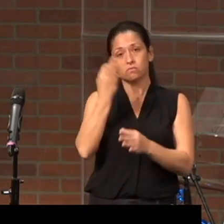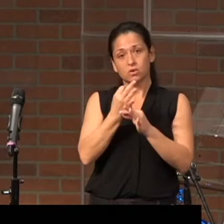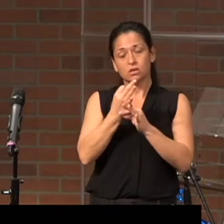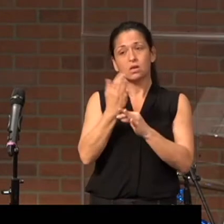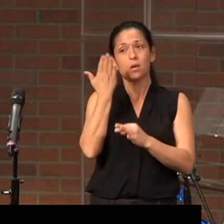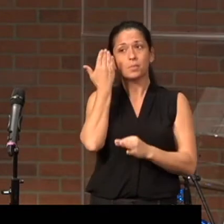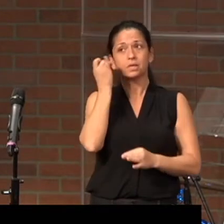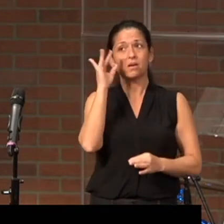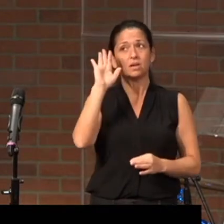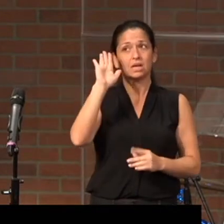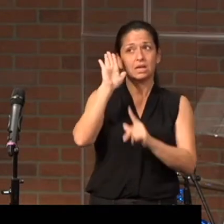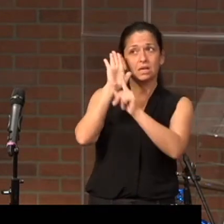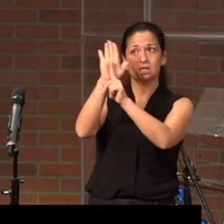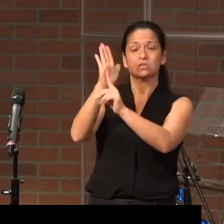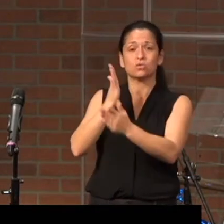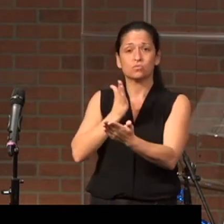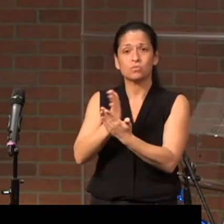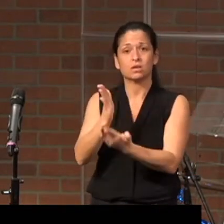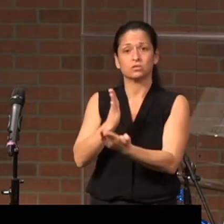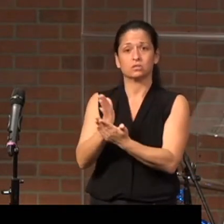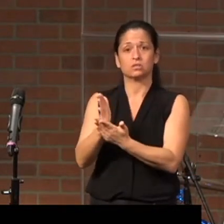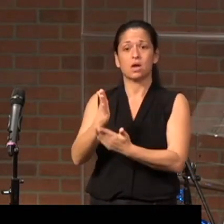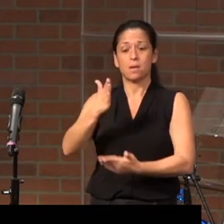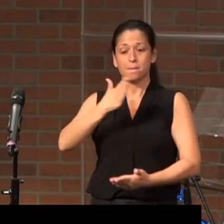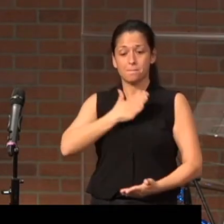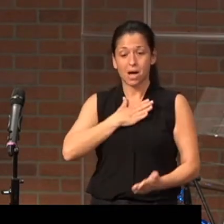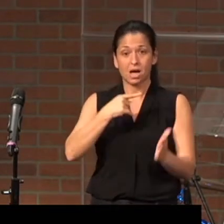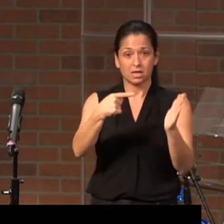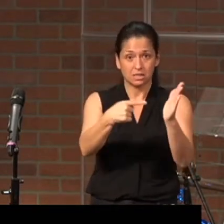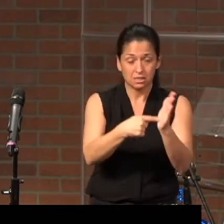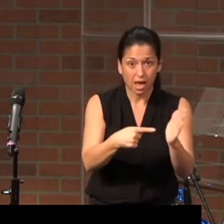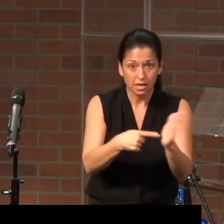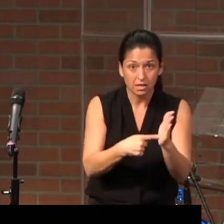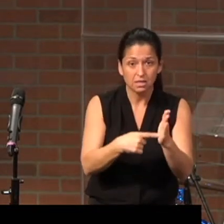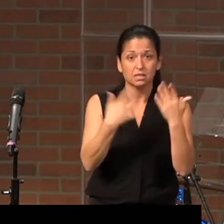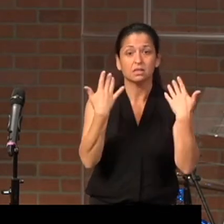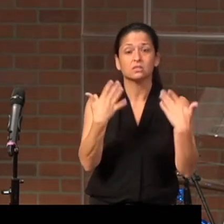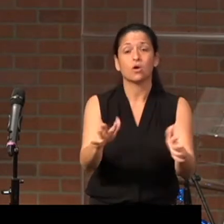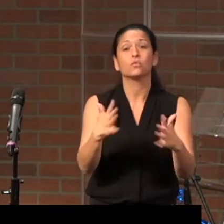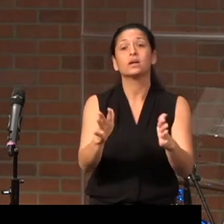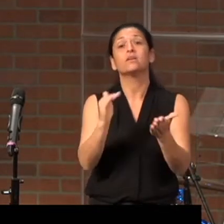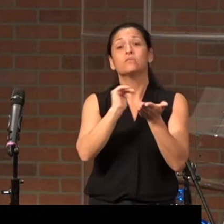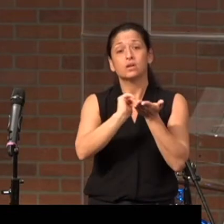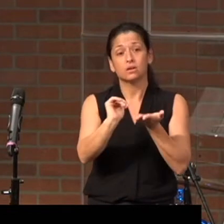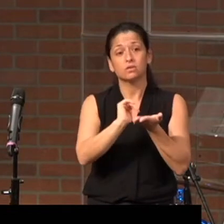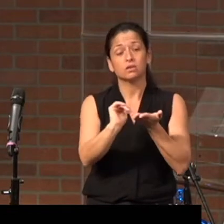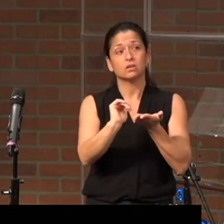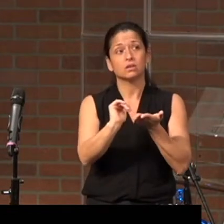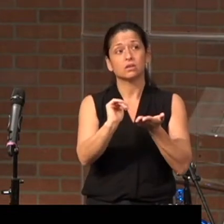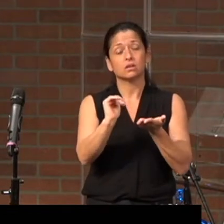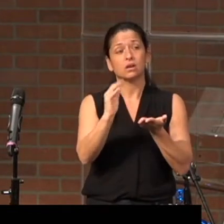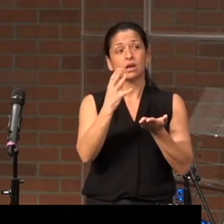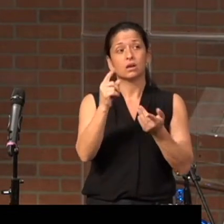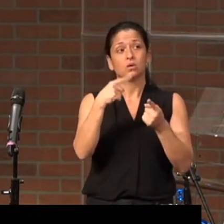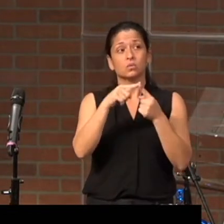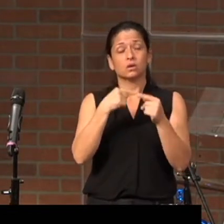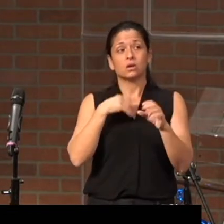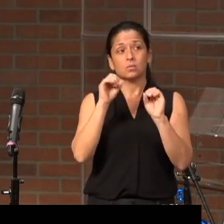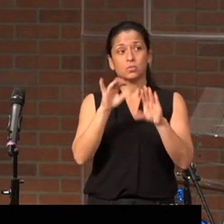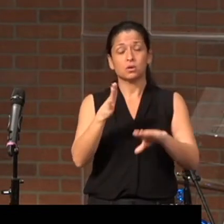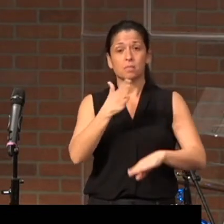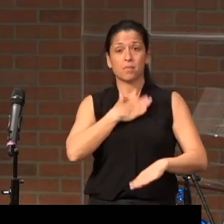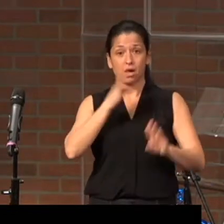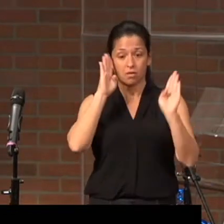because of his righteousness, my debt has been forgiven. And when I put my